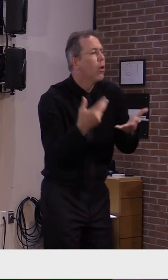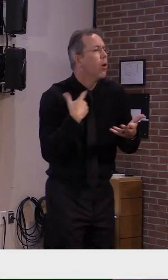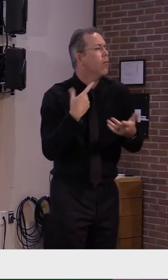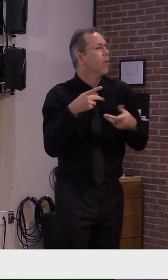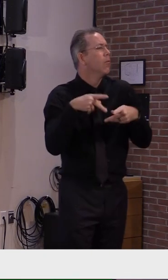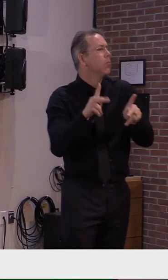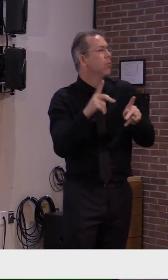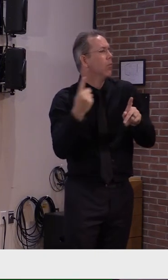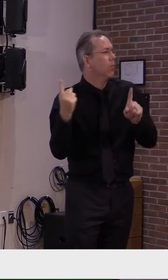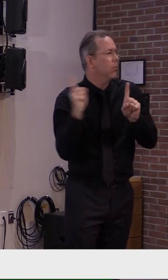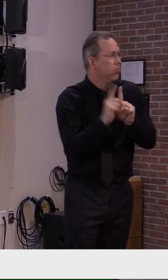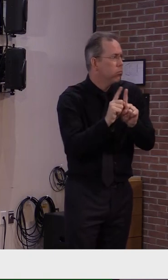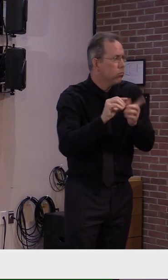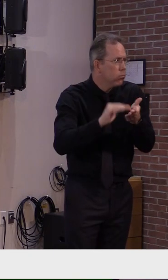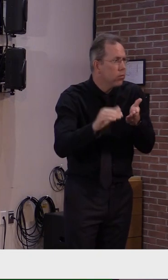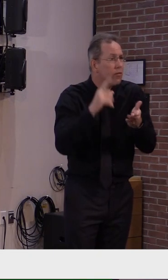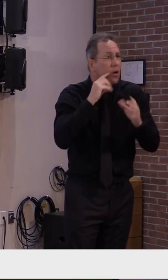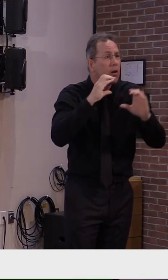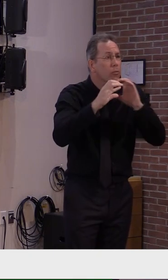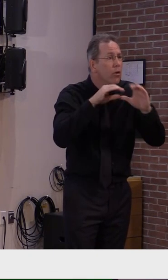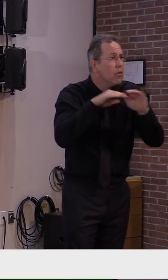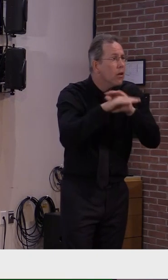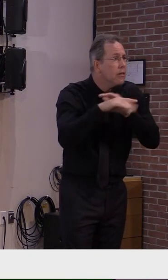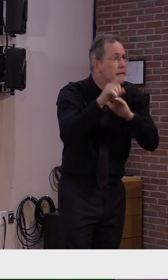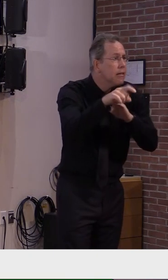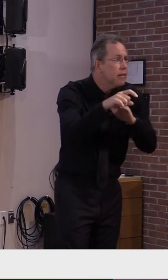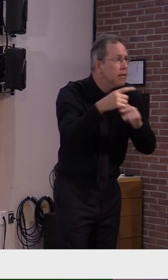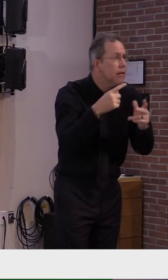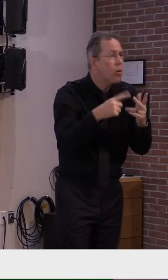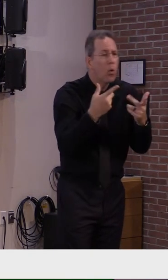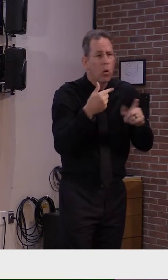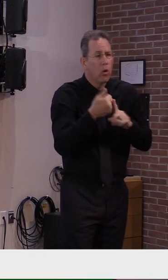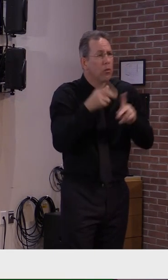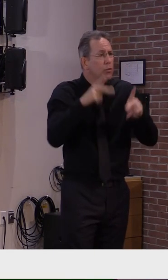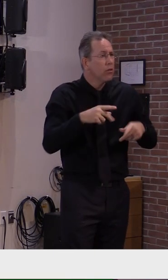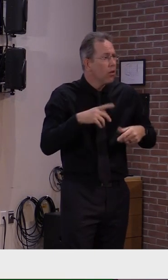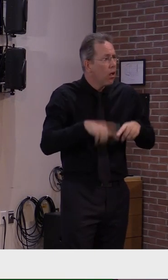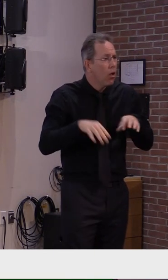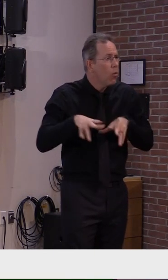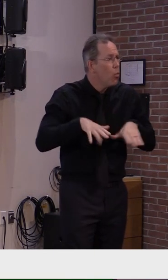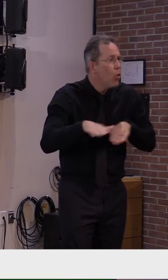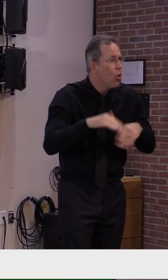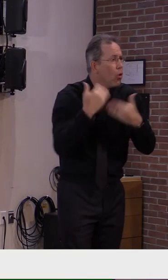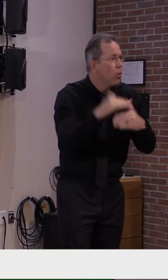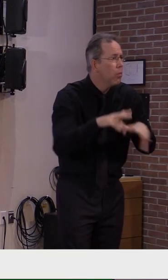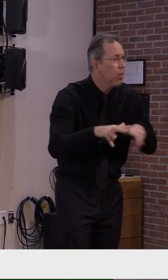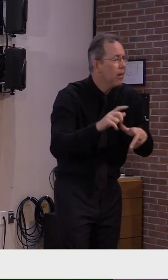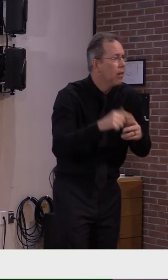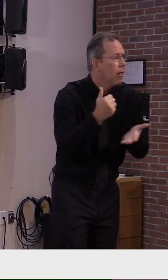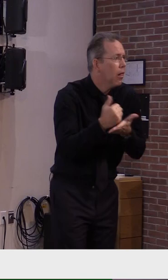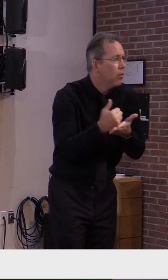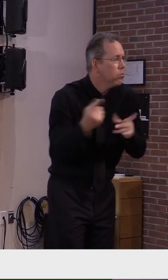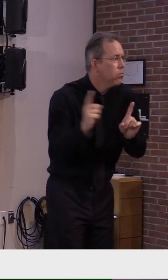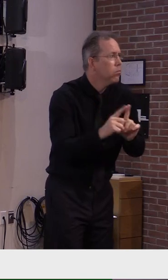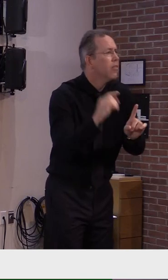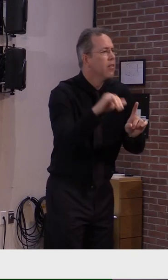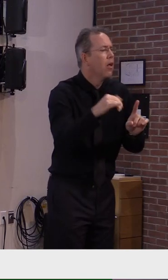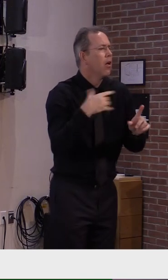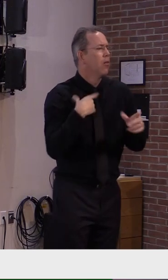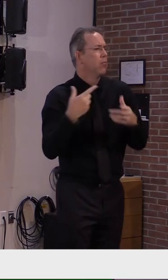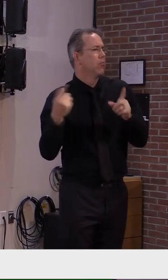purposes or for the fact that you have a cognitive impairment or disability, a